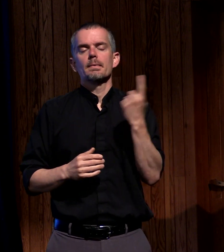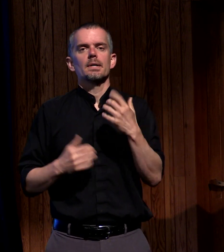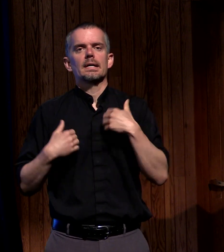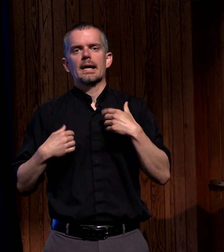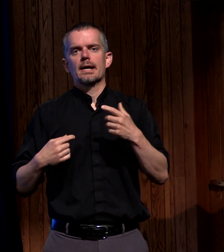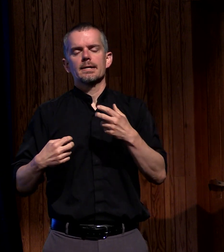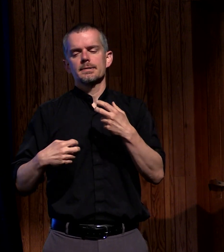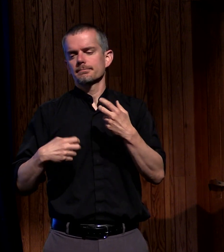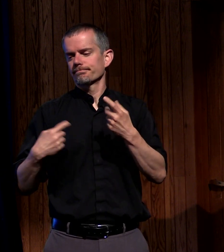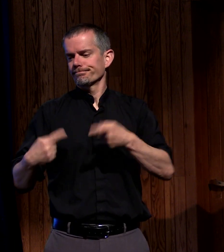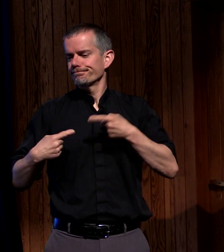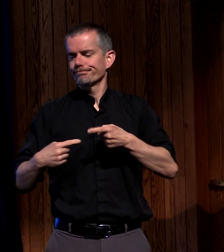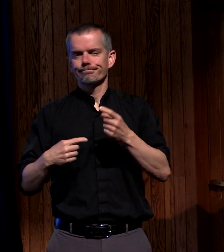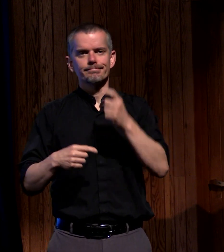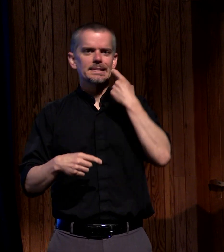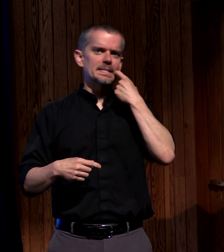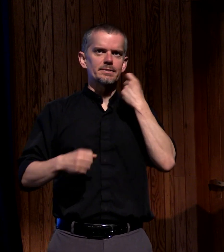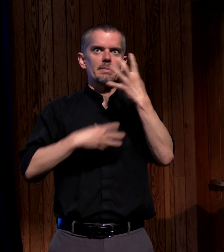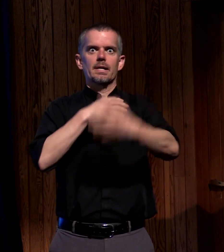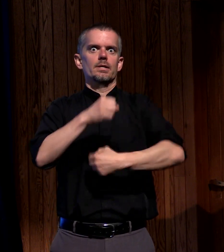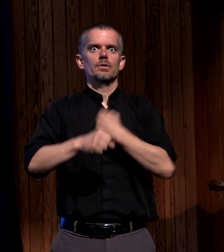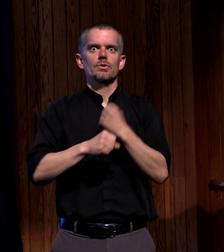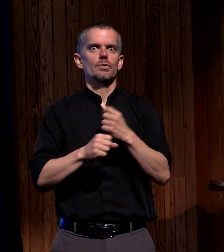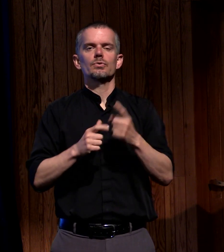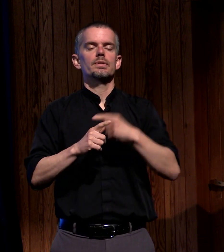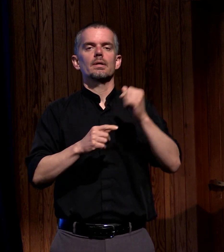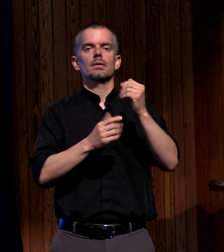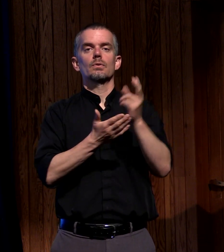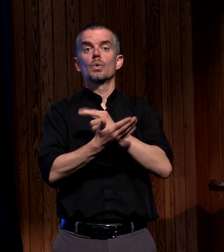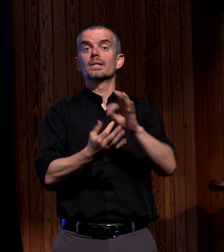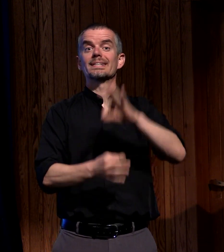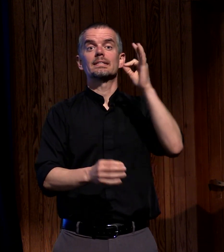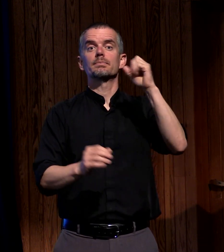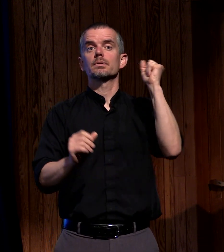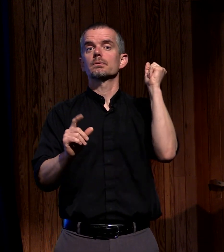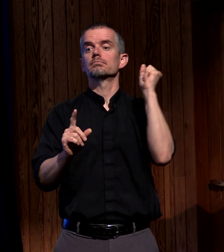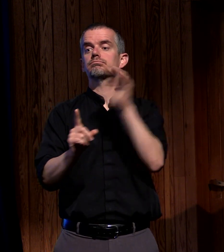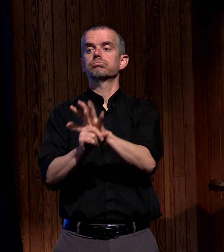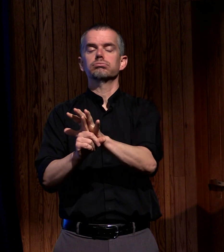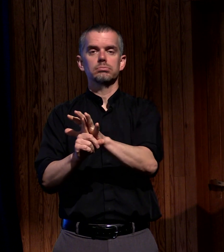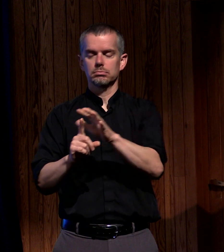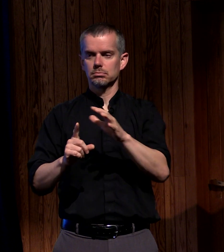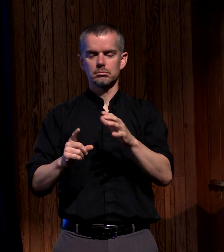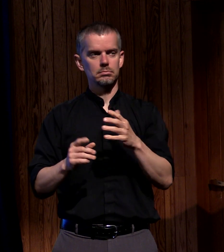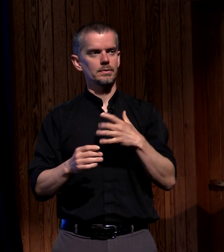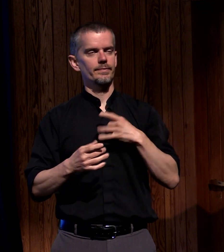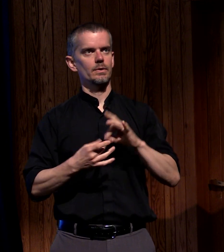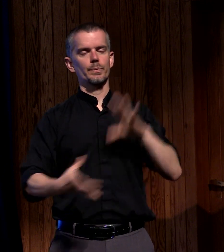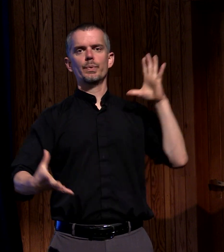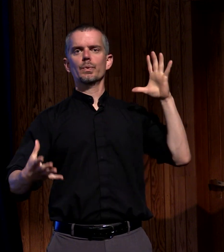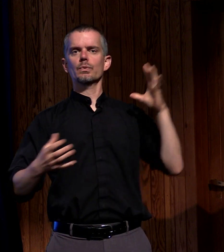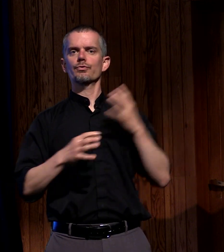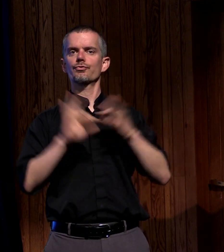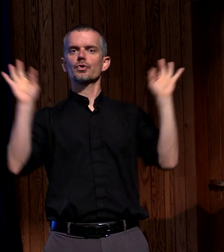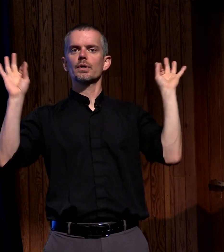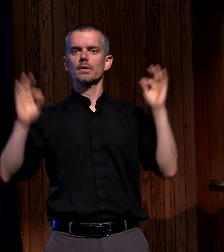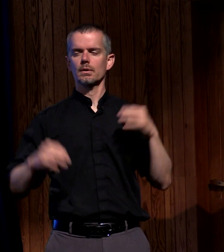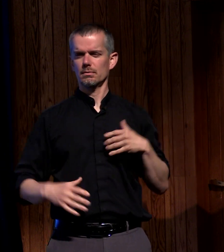of addiction for years and all of a sudden the Holy Spirit comes and fully frees them and we find ourselves saying is that even the